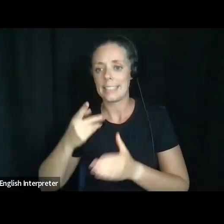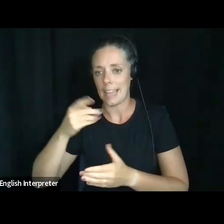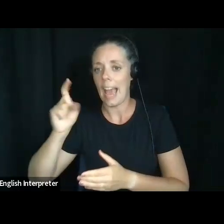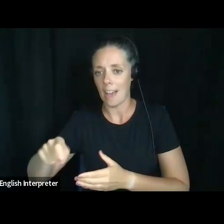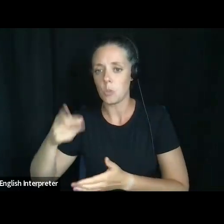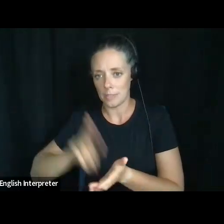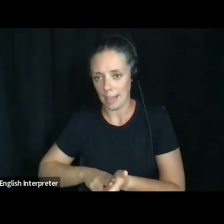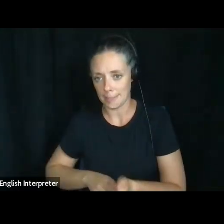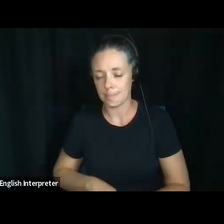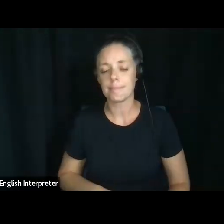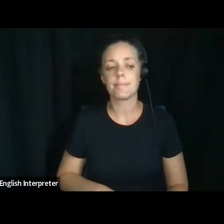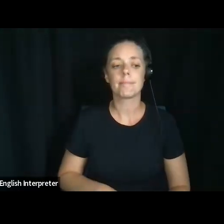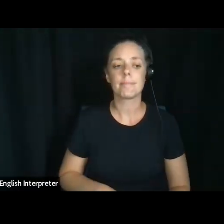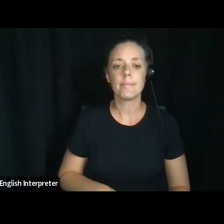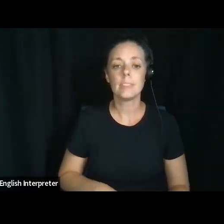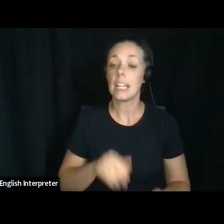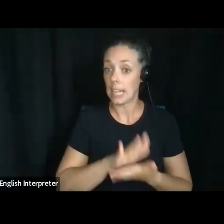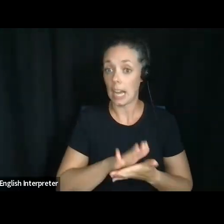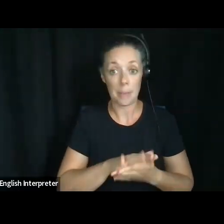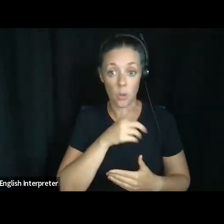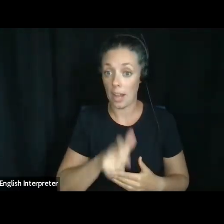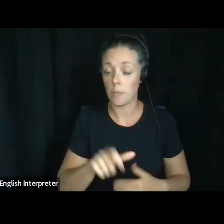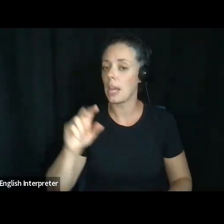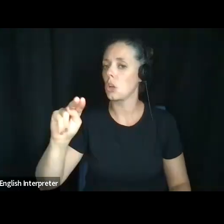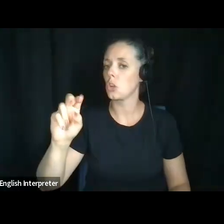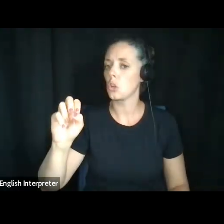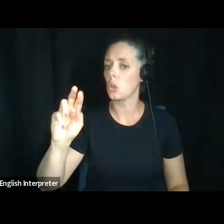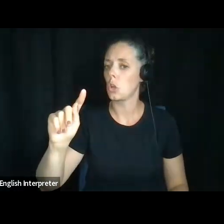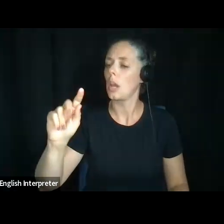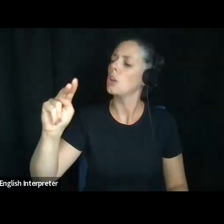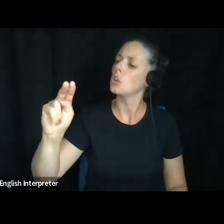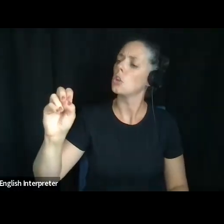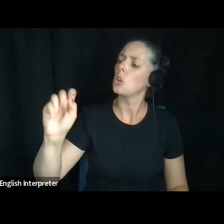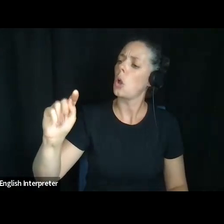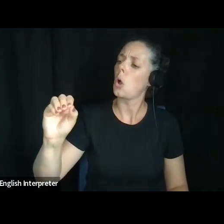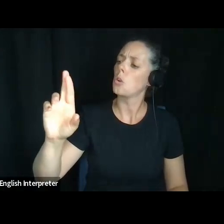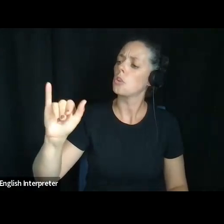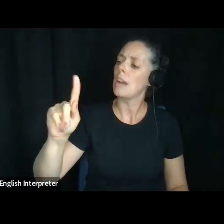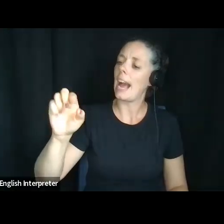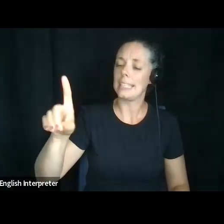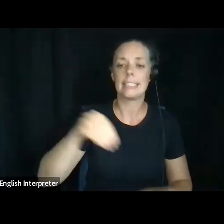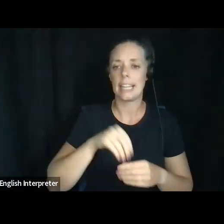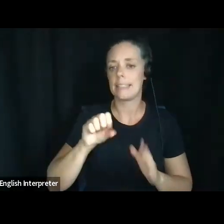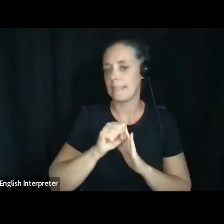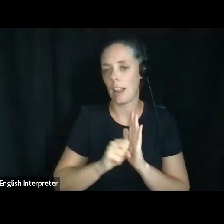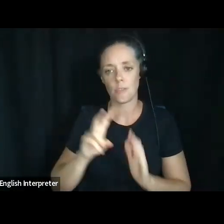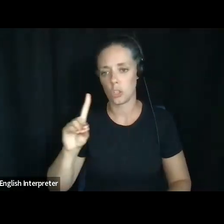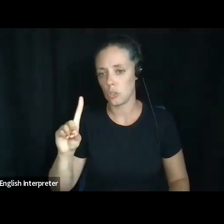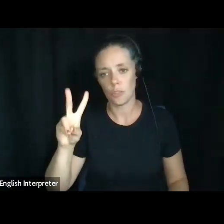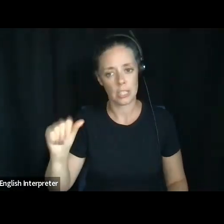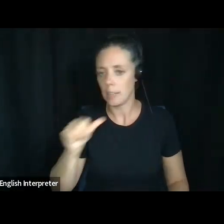The document does not have to be notarized in Virginia. I do recommend it if at all possible, um,